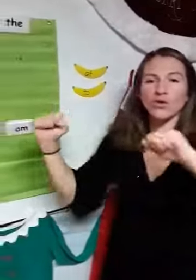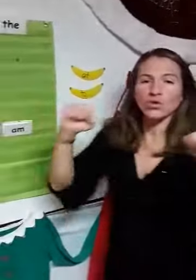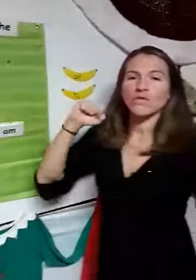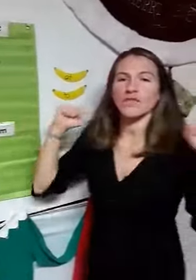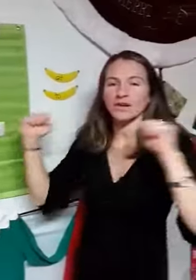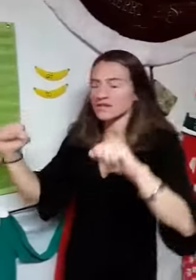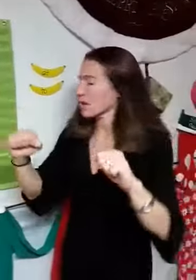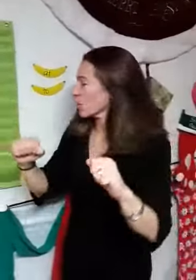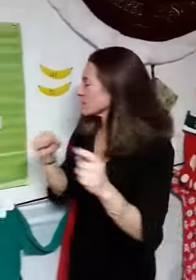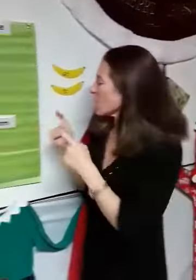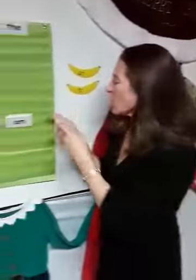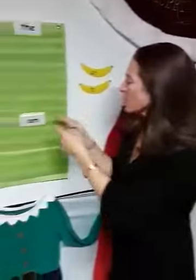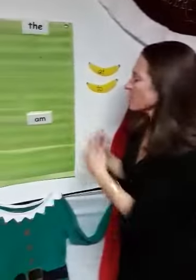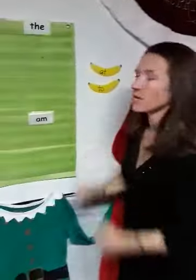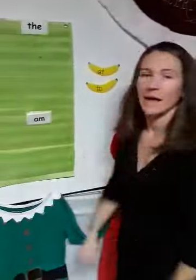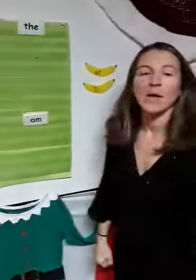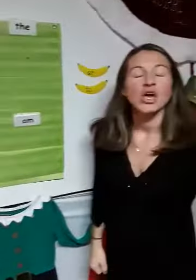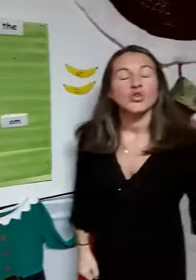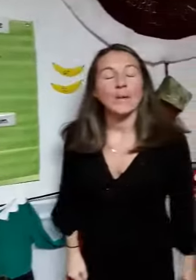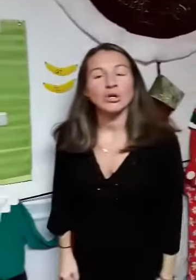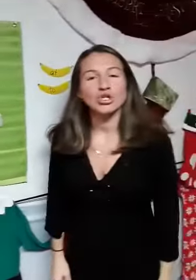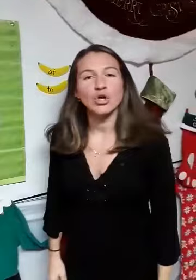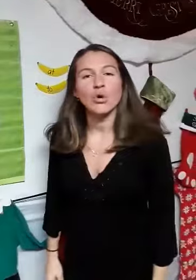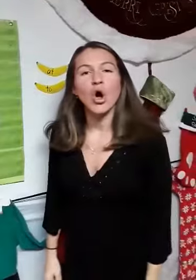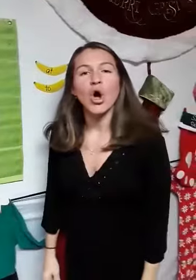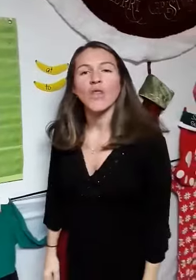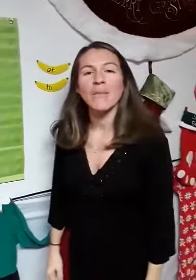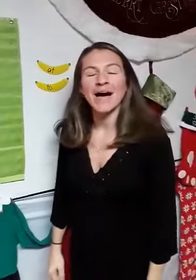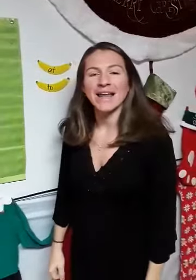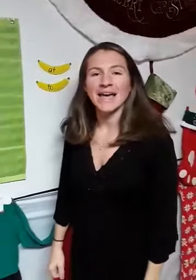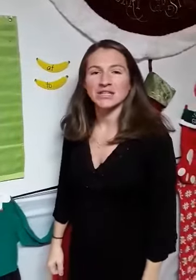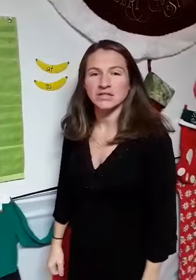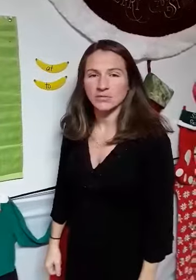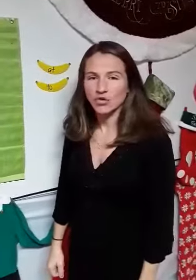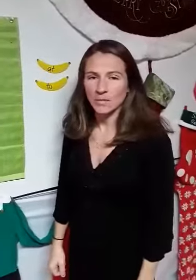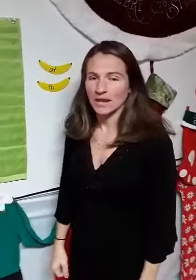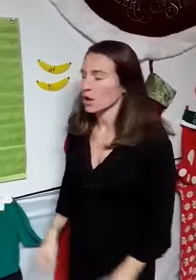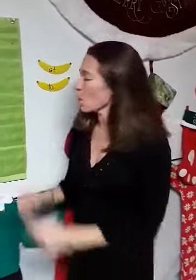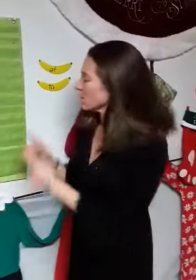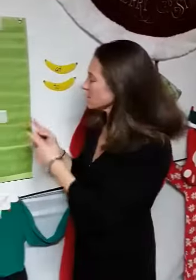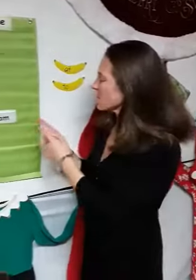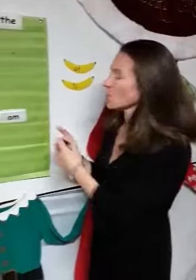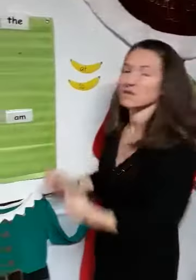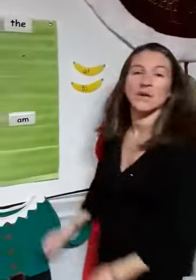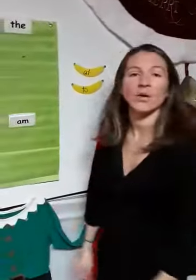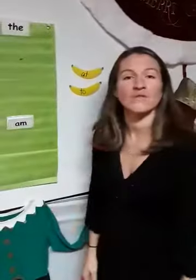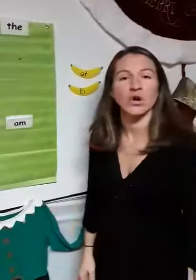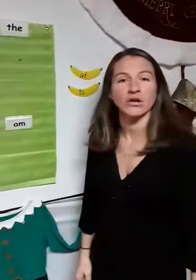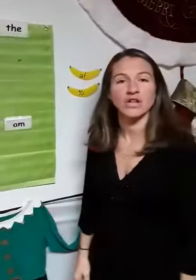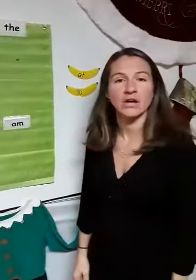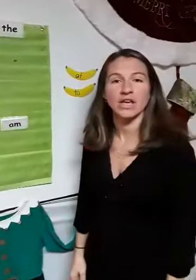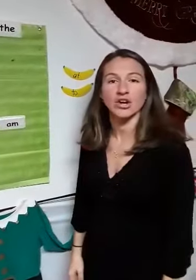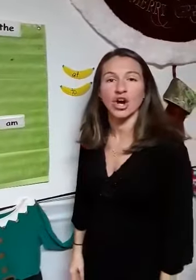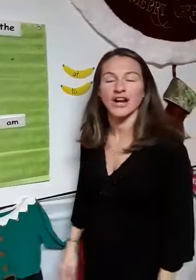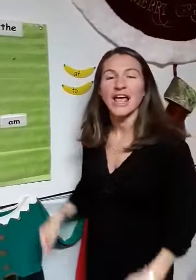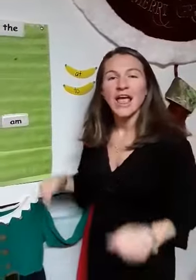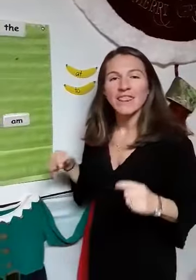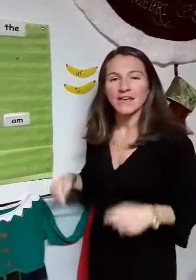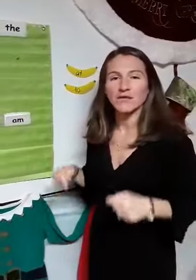groove with our sight words to help us learn them. So I'm going to show you all the body actions and movement that go with the sight words that we have taught your child in kindergarten this